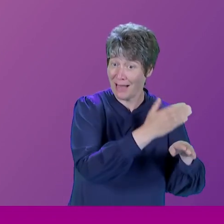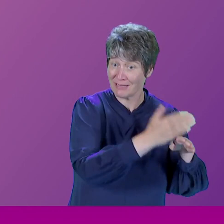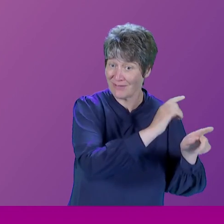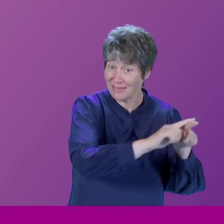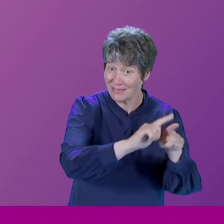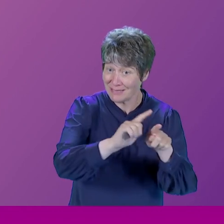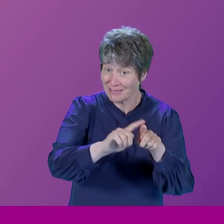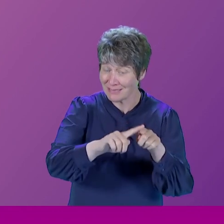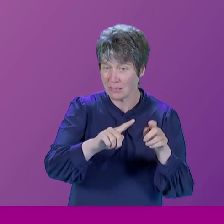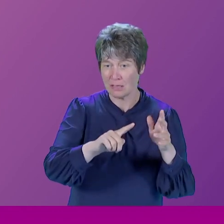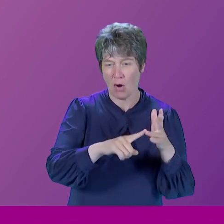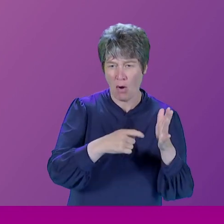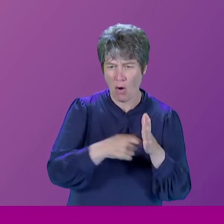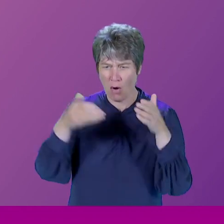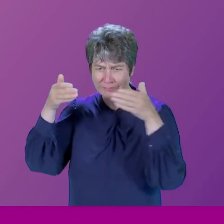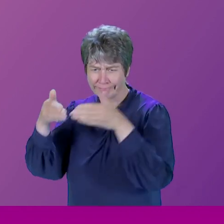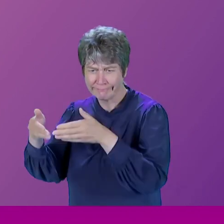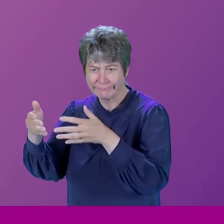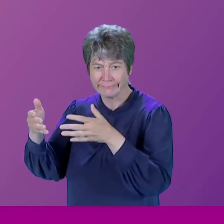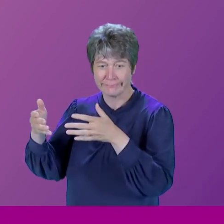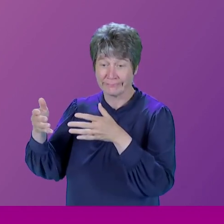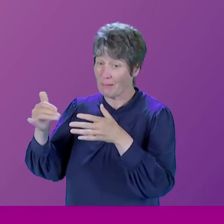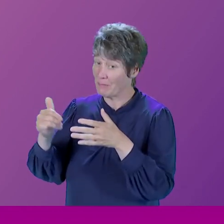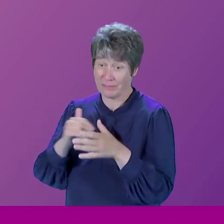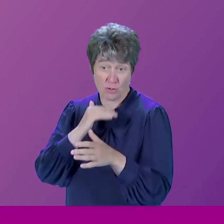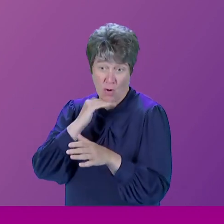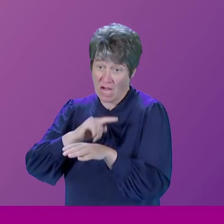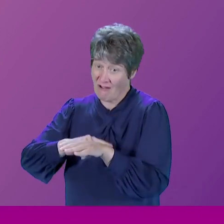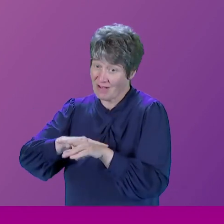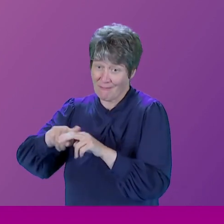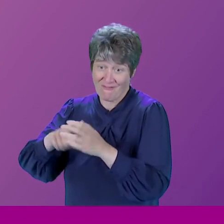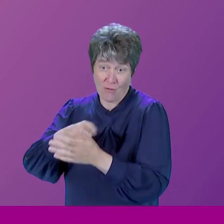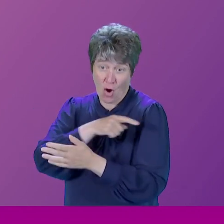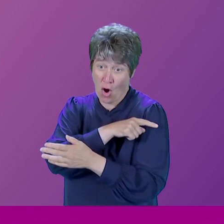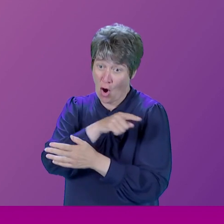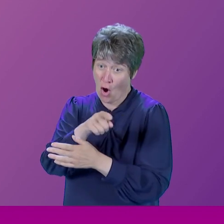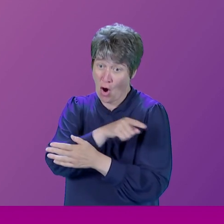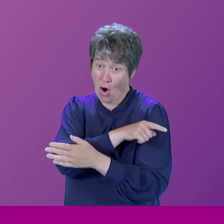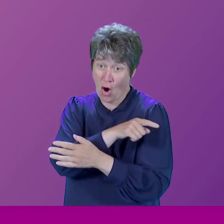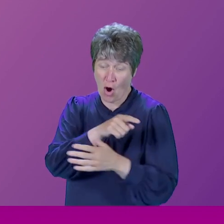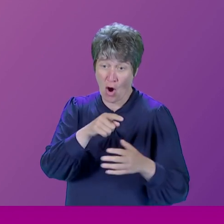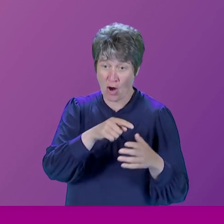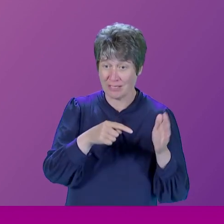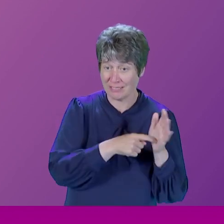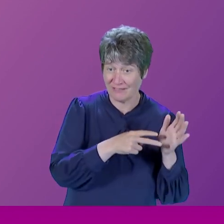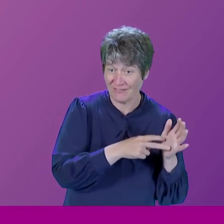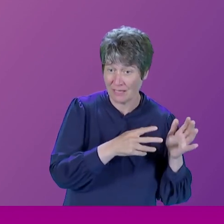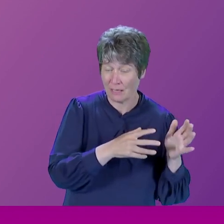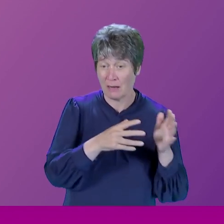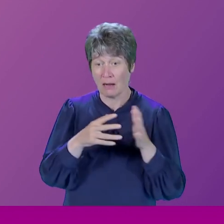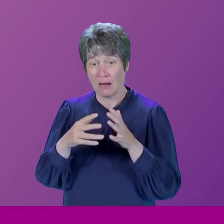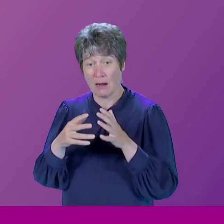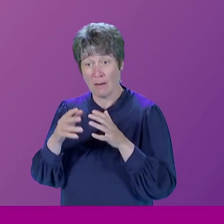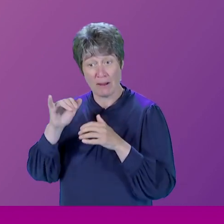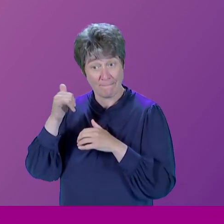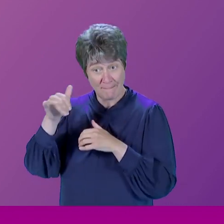carried on? Or perhaps there wouldn't have been, but perhaps in the offing might have been, being UK